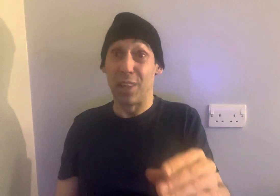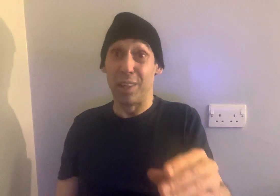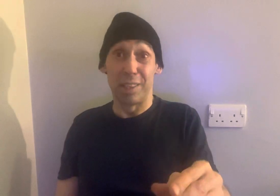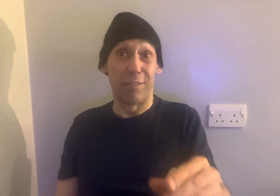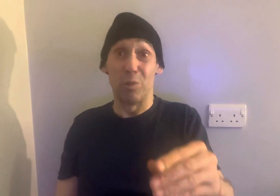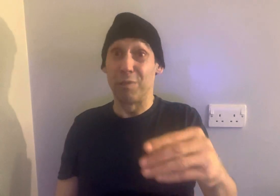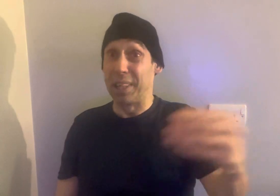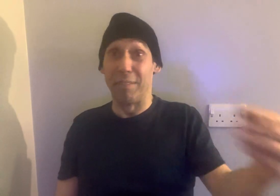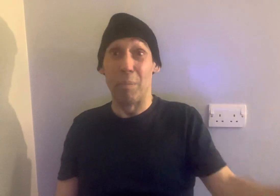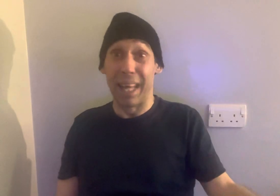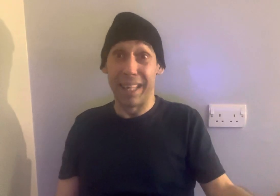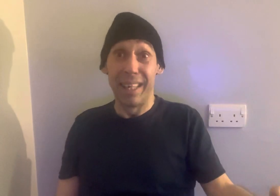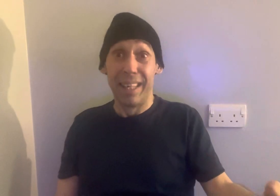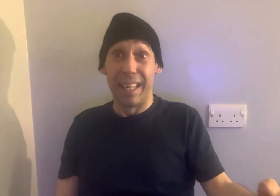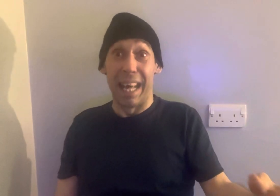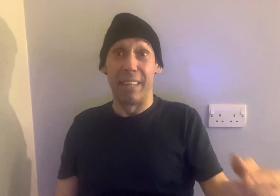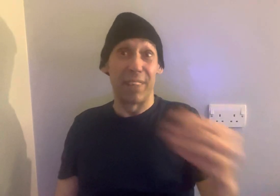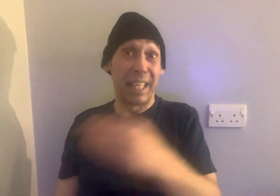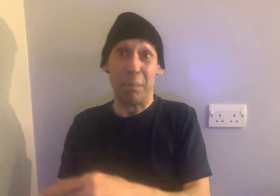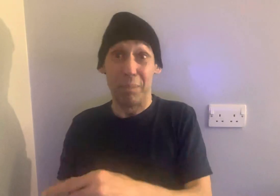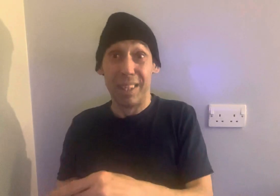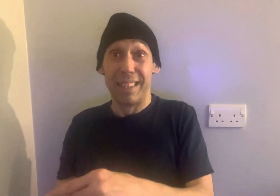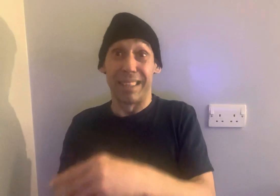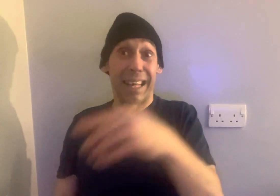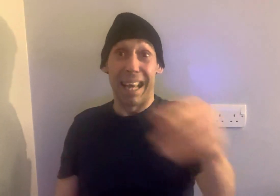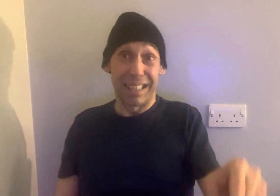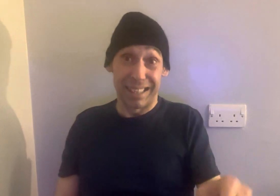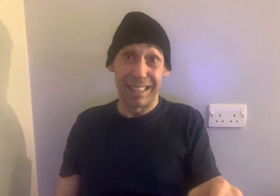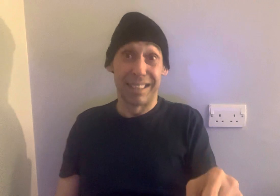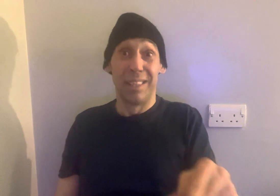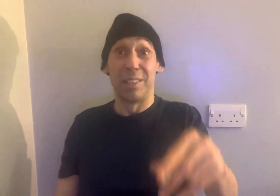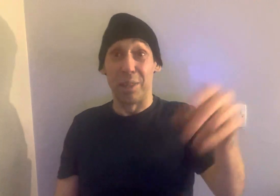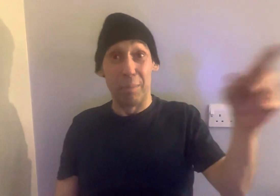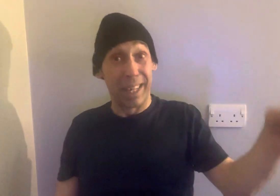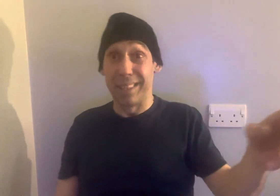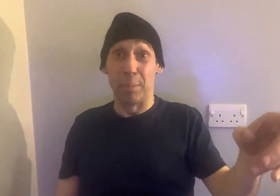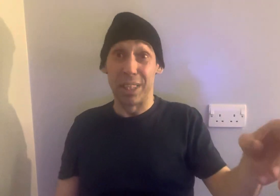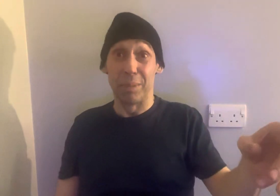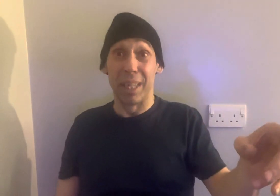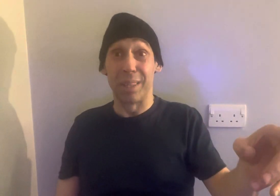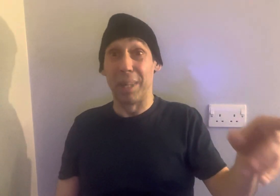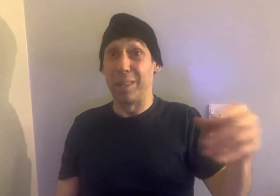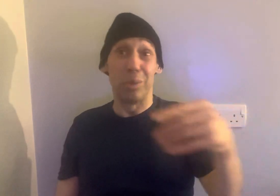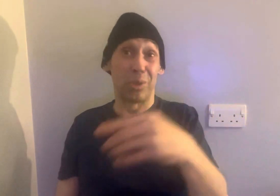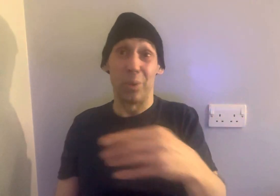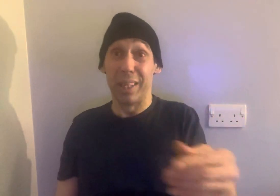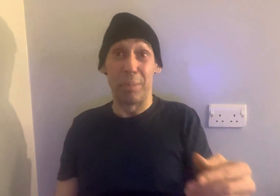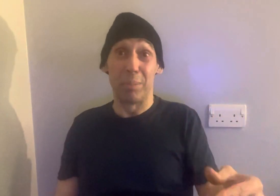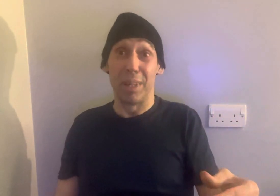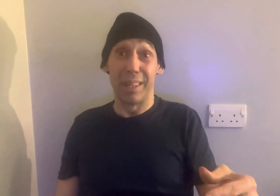her to fall for another man and for him to get access to the man, the big Jamaican man who's doing the big bird